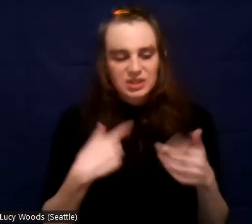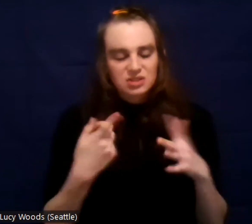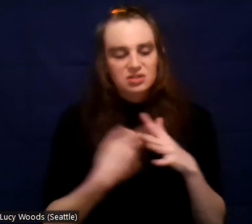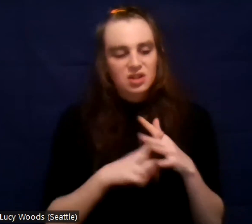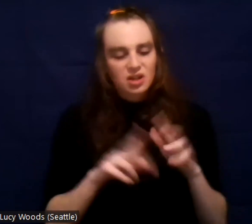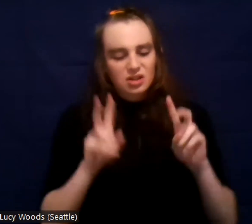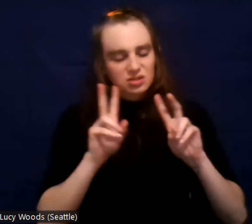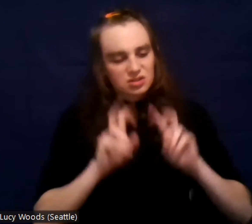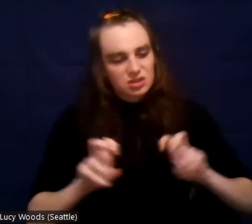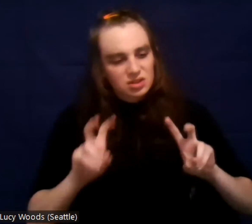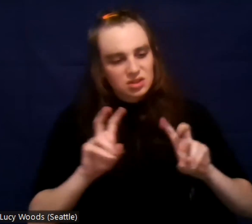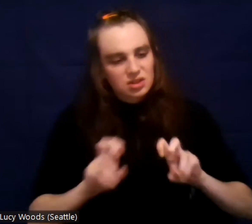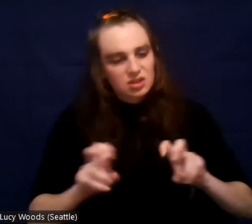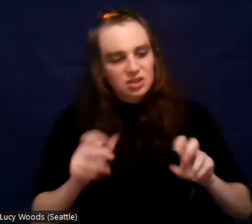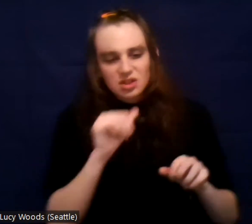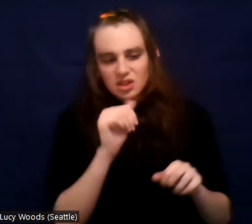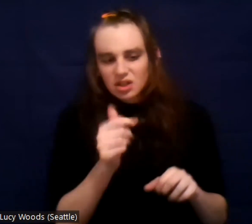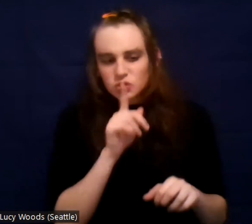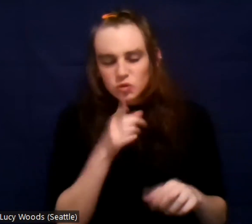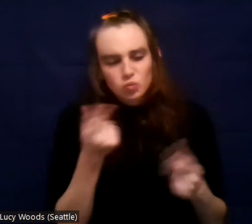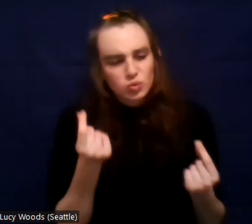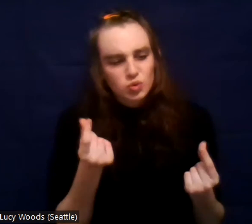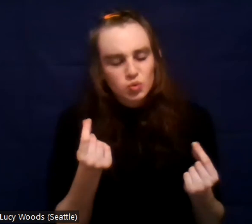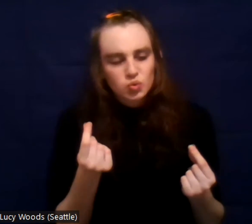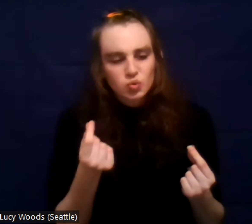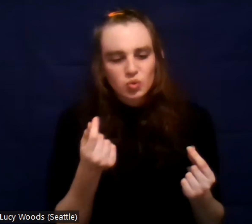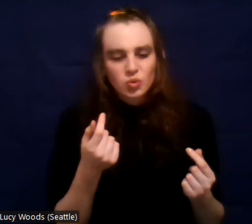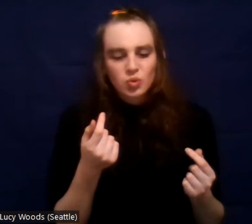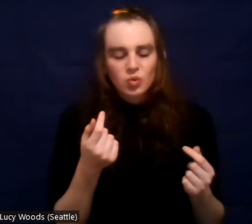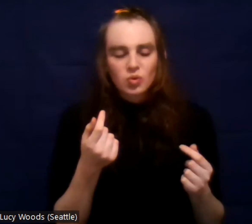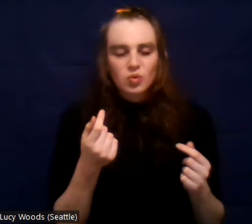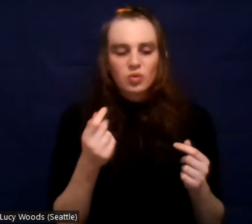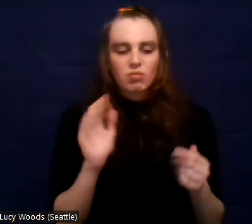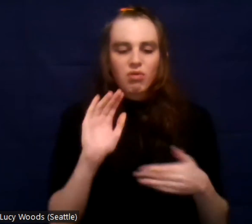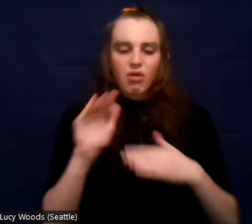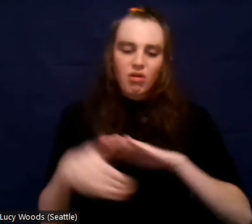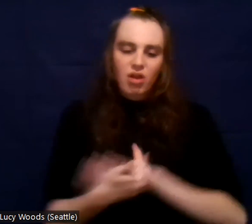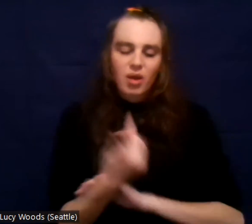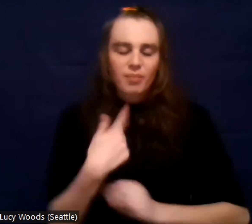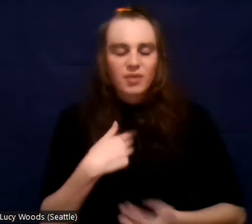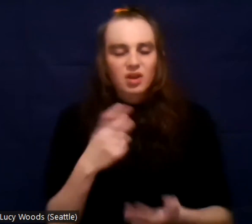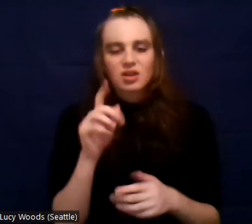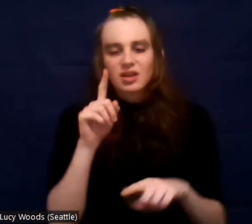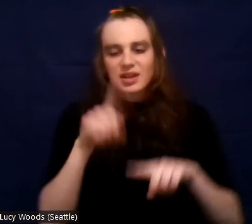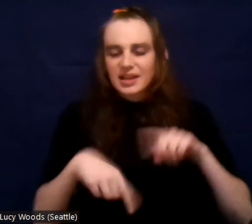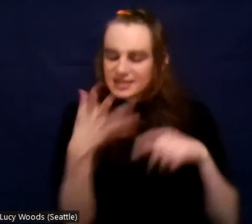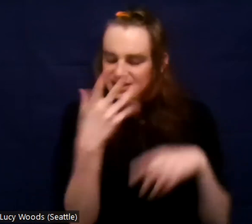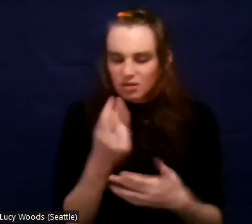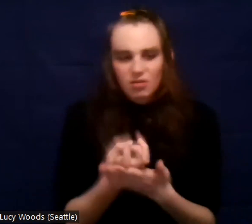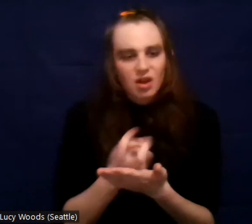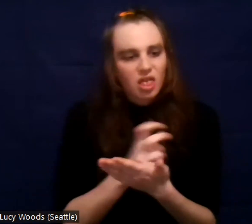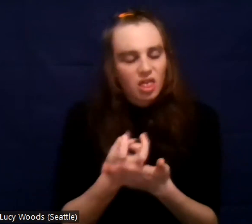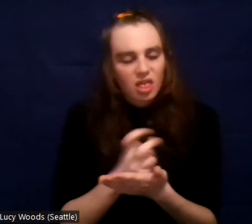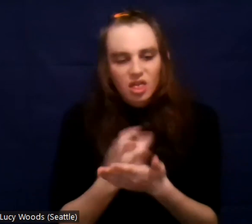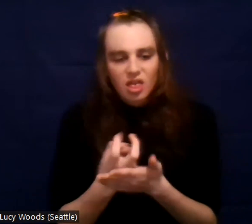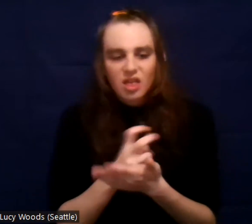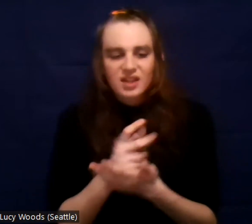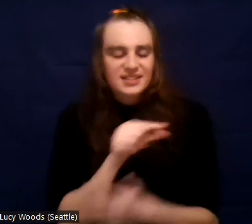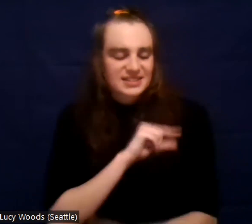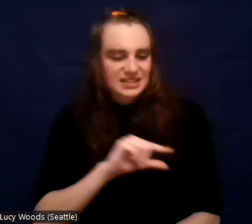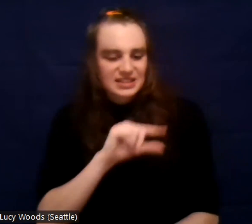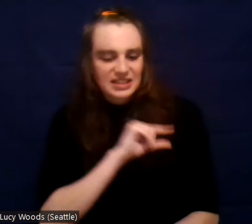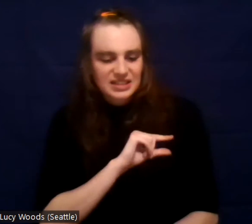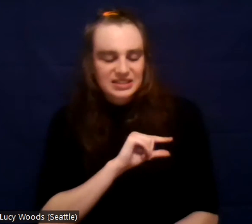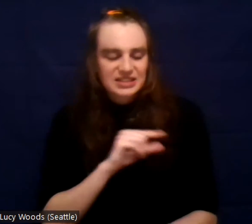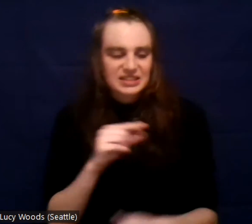mind you, I'm having trouble sleeping. I'm having a lot of guilt for the lifestyle I had. Um, I would have night terrors, people chasing